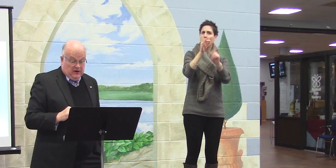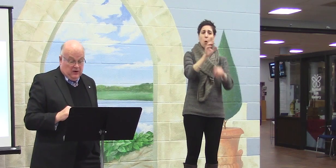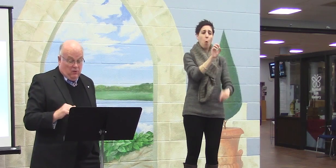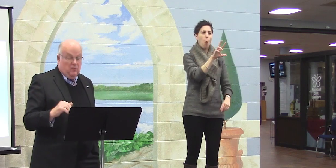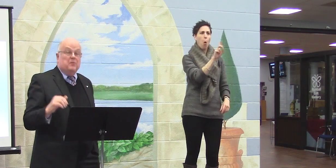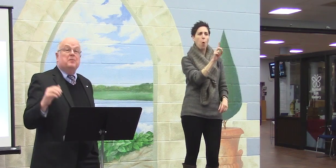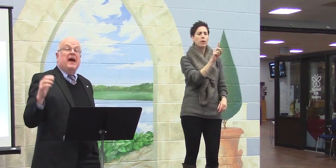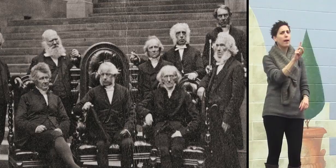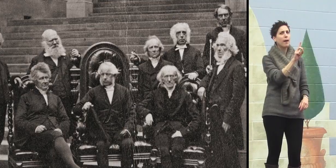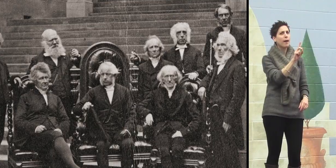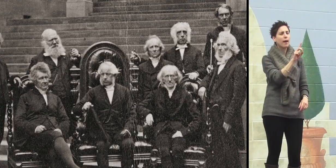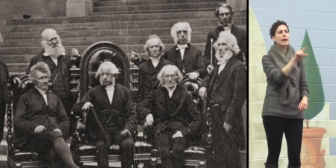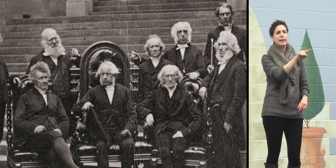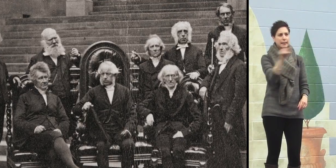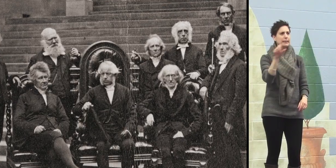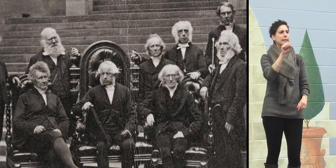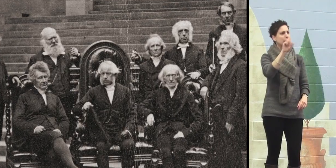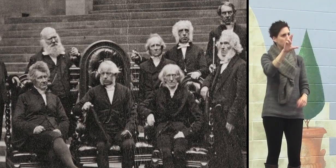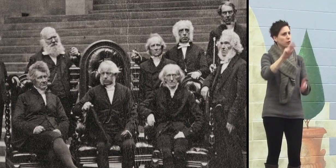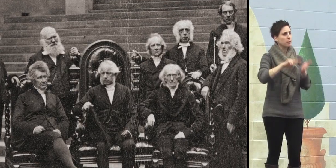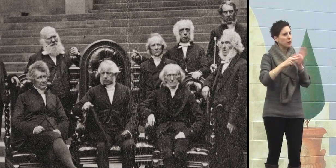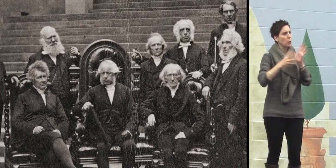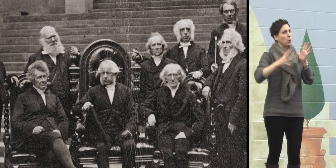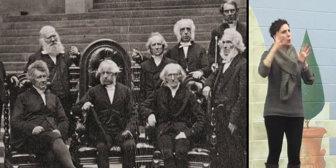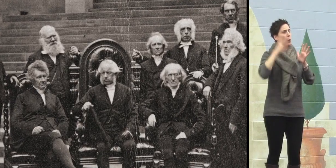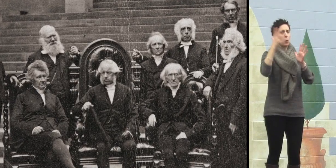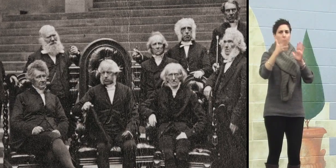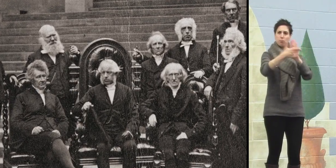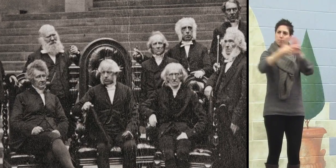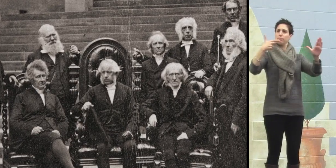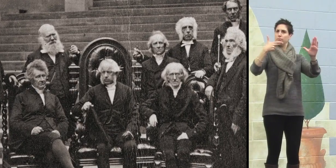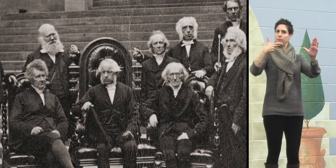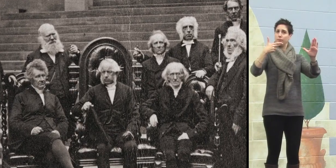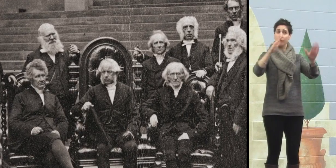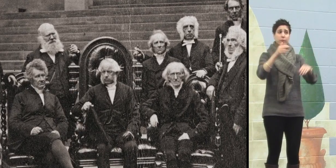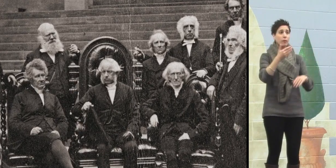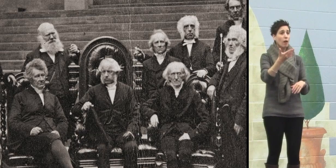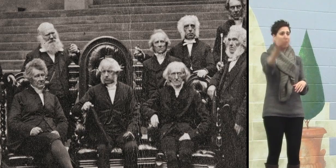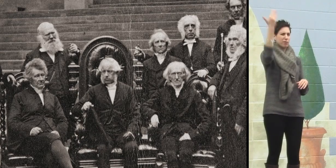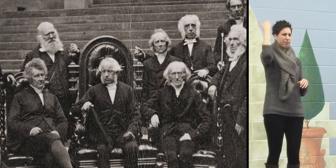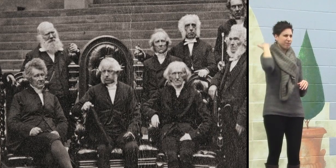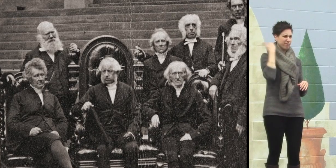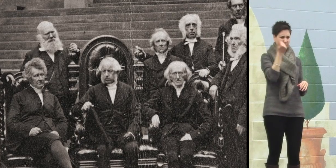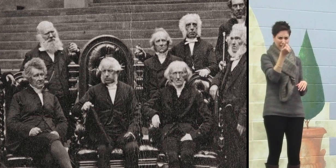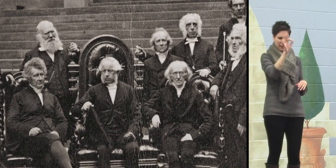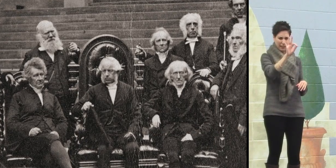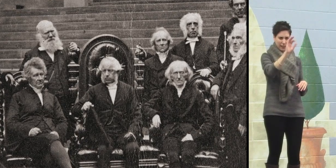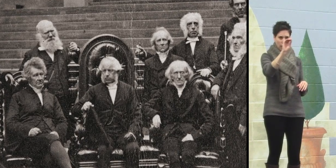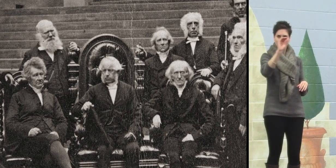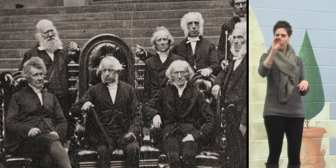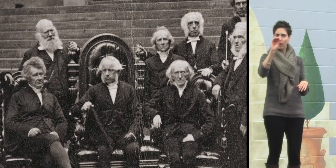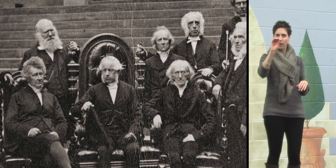You know, back in 1900, many years ago,